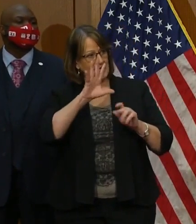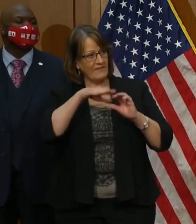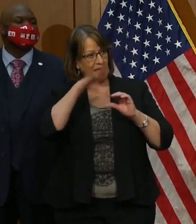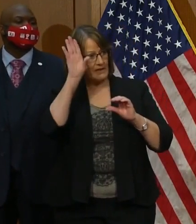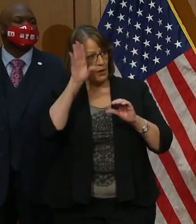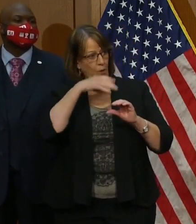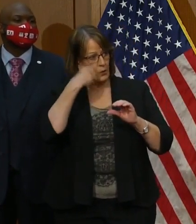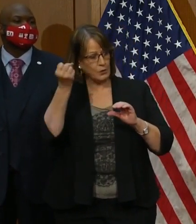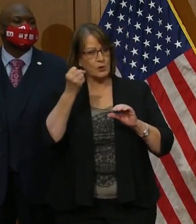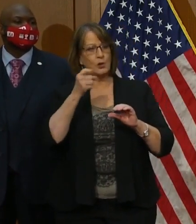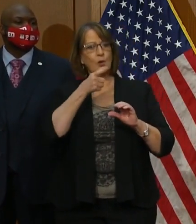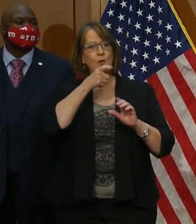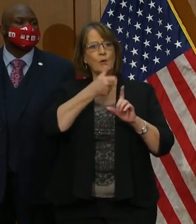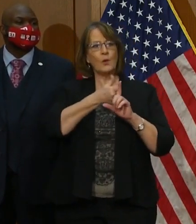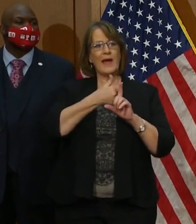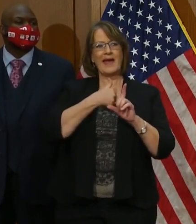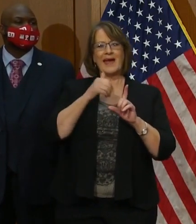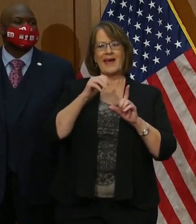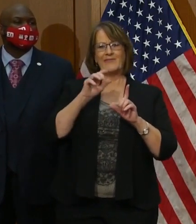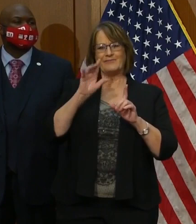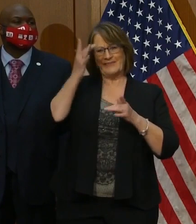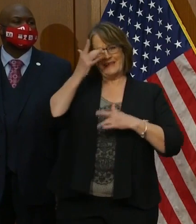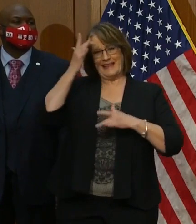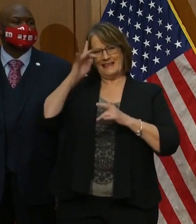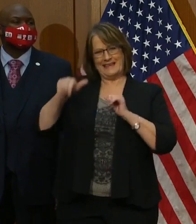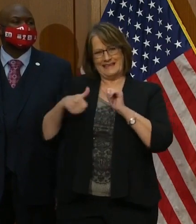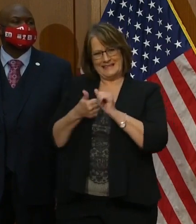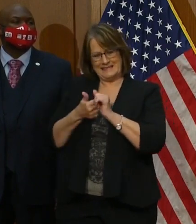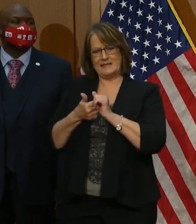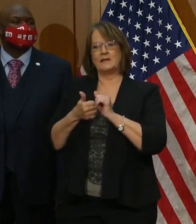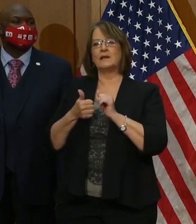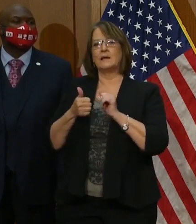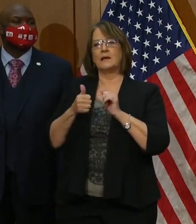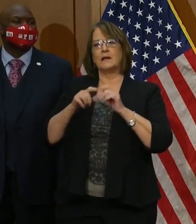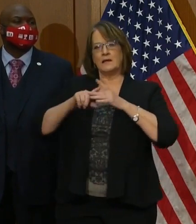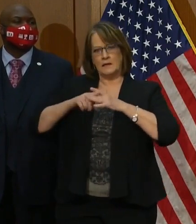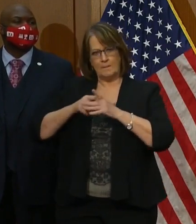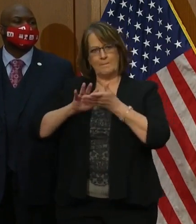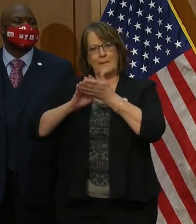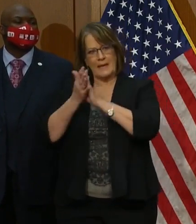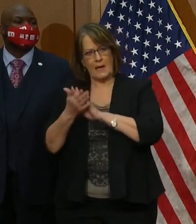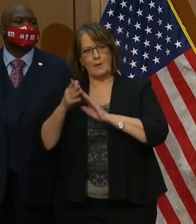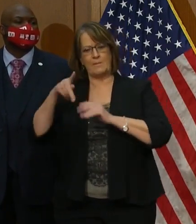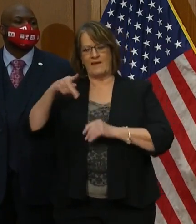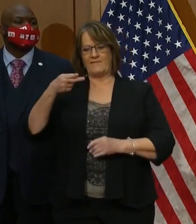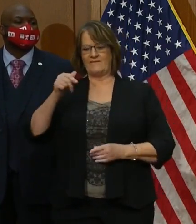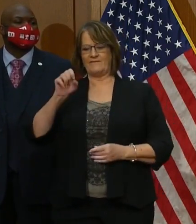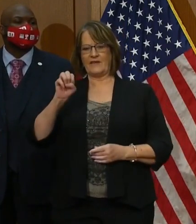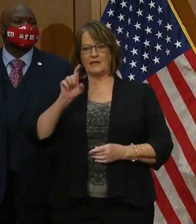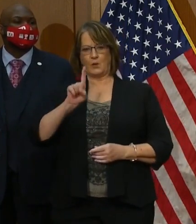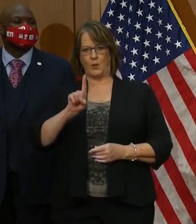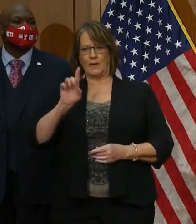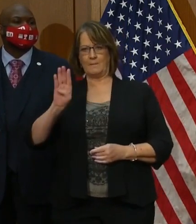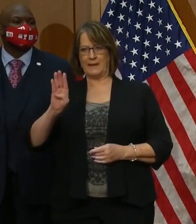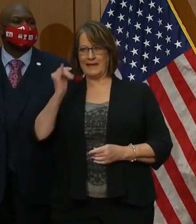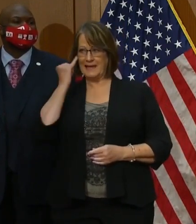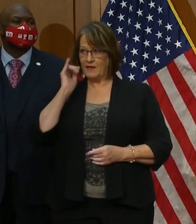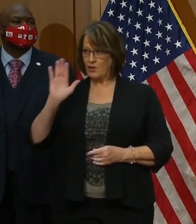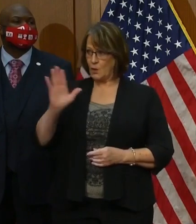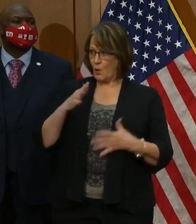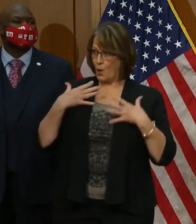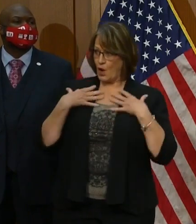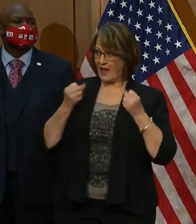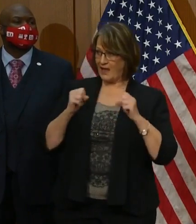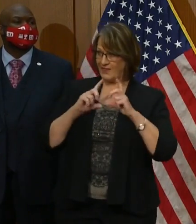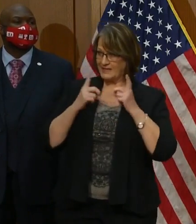up, or who have comorbid conditions, conditions into phase 1b. If your health district is already there,